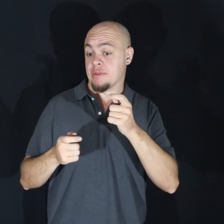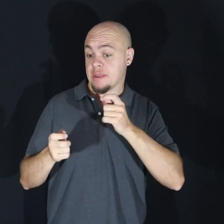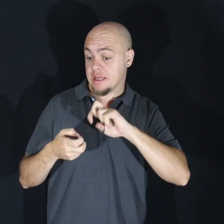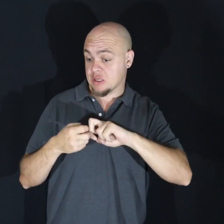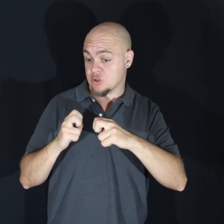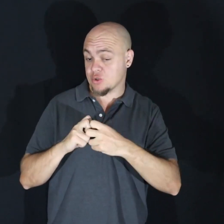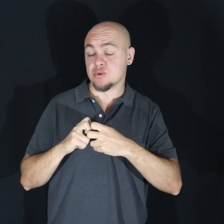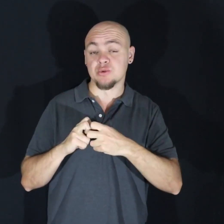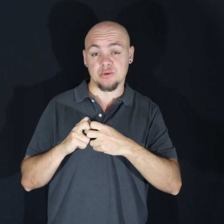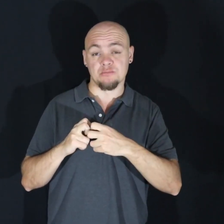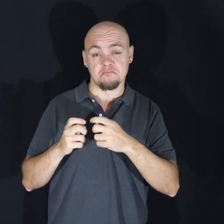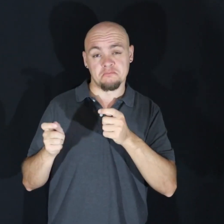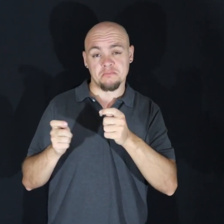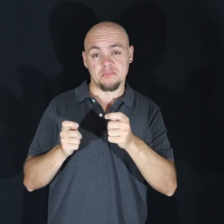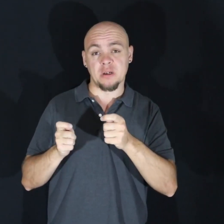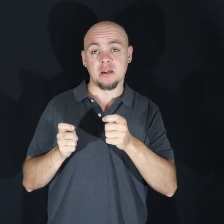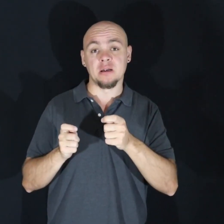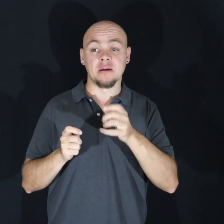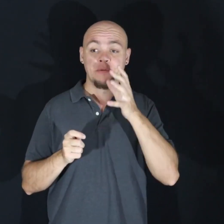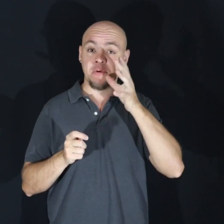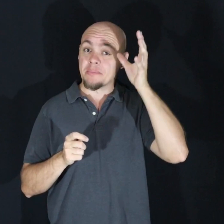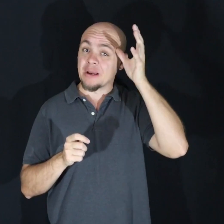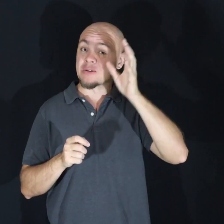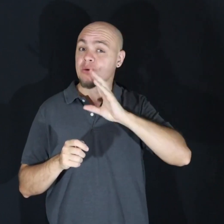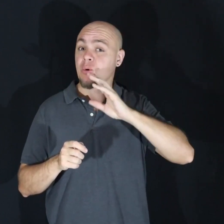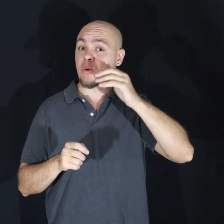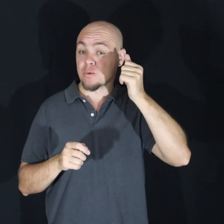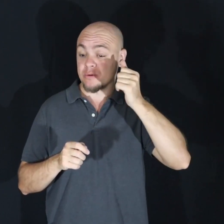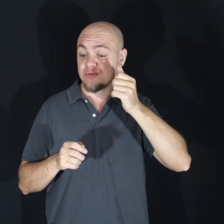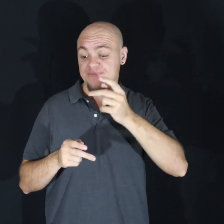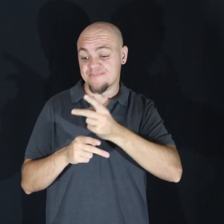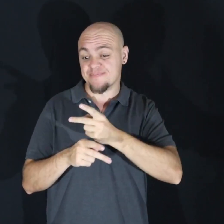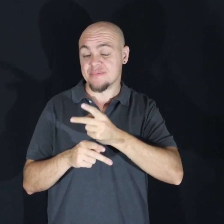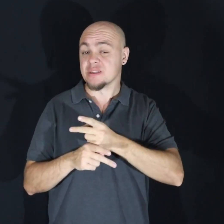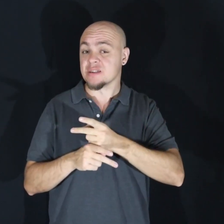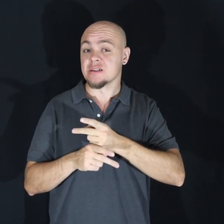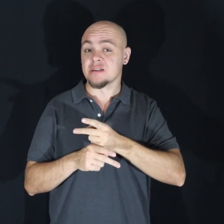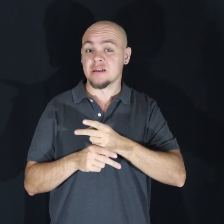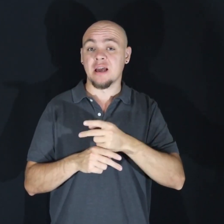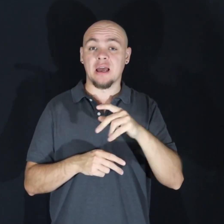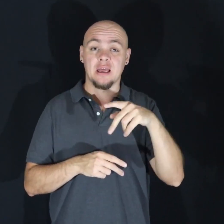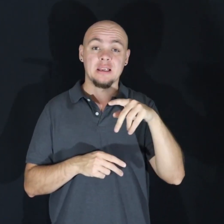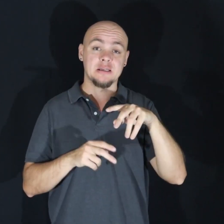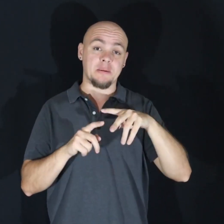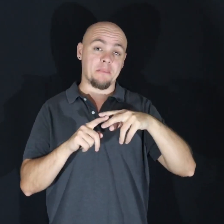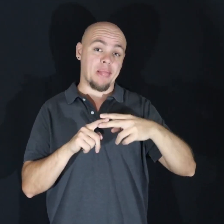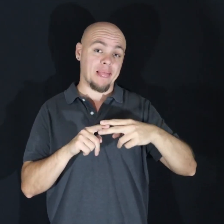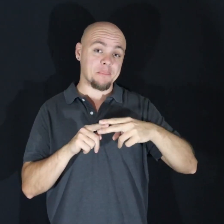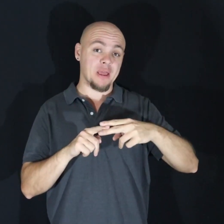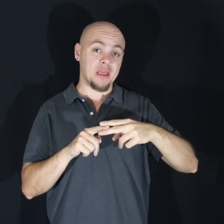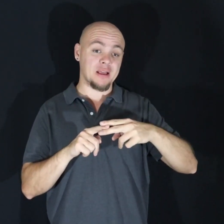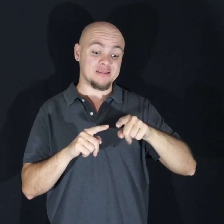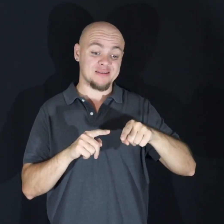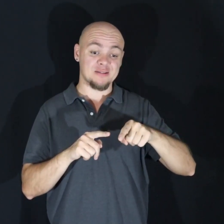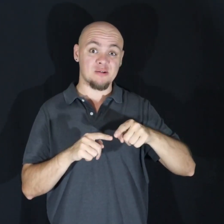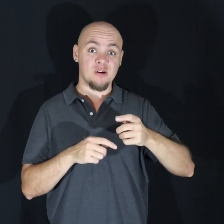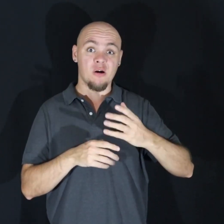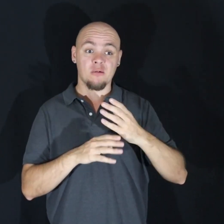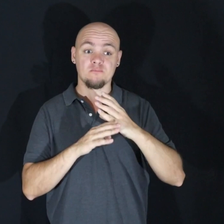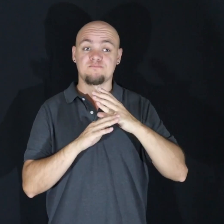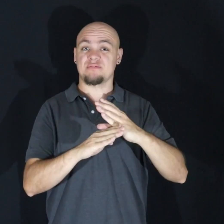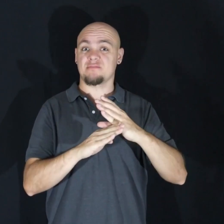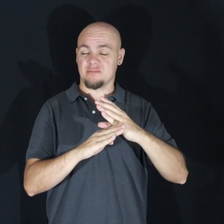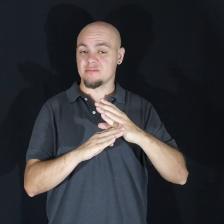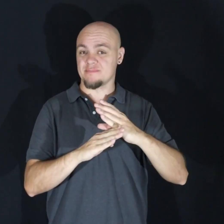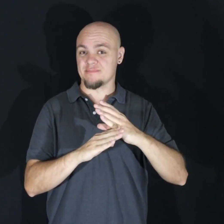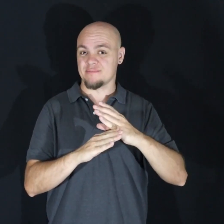caring for aging parents, and dealing with backed-up plumbing, and attending